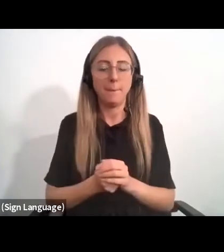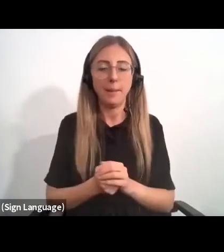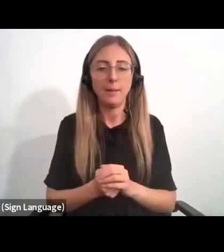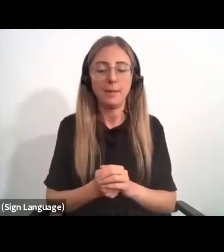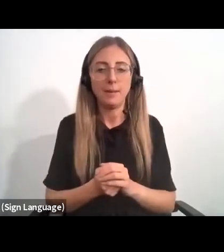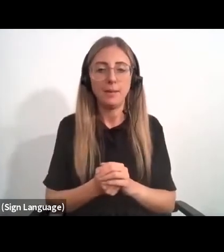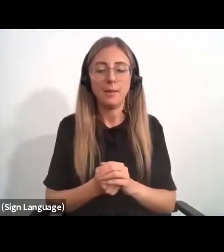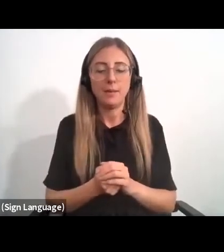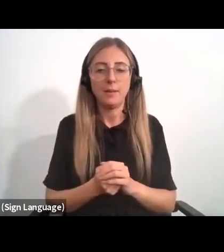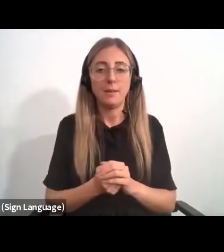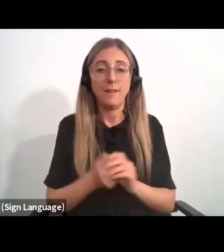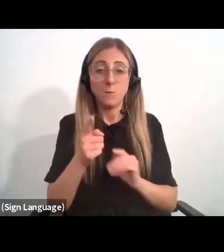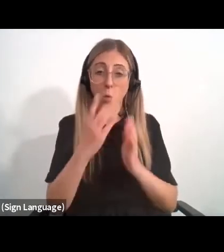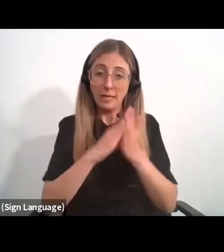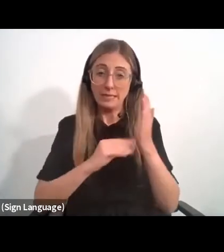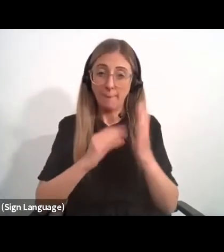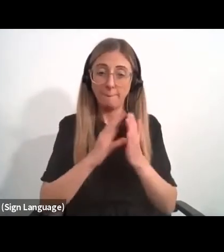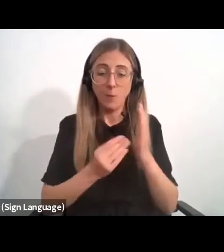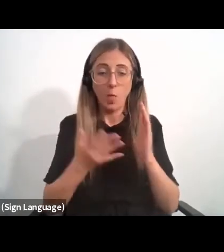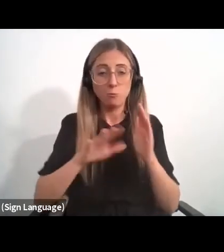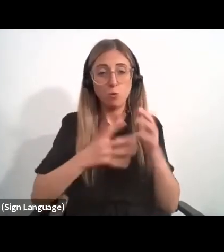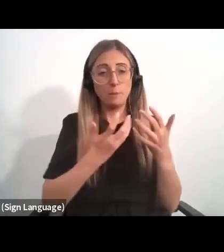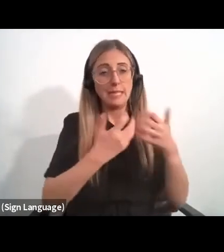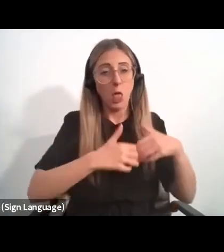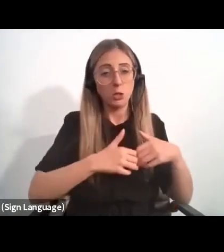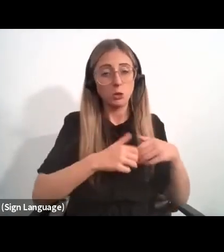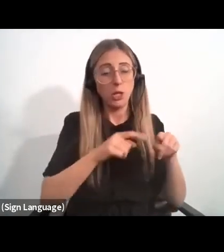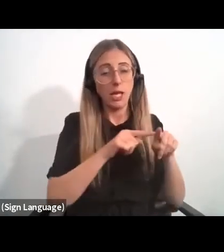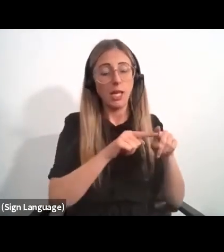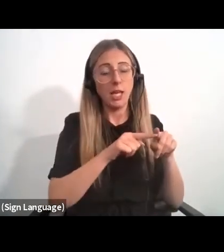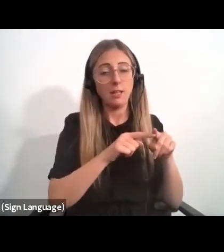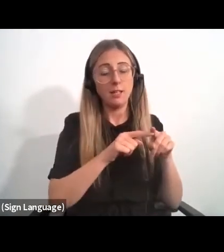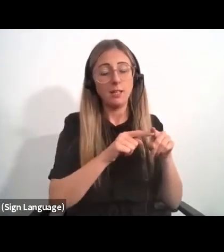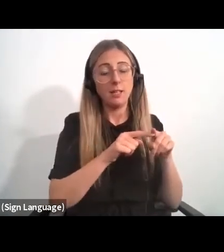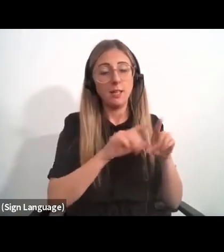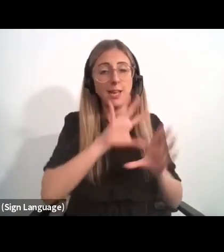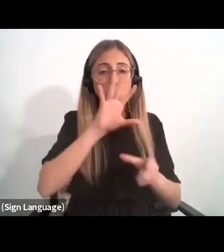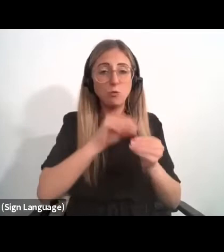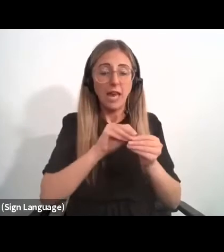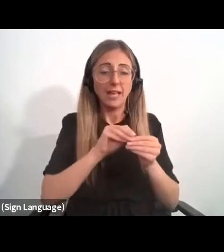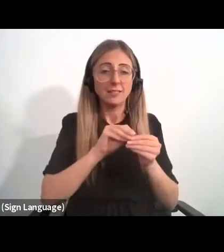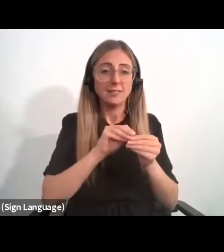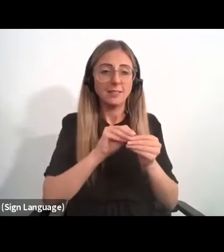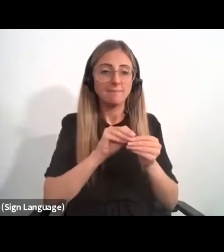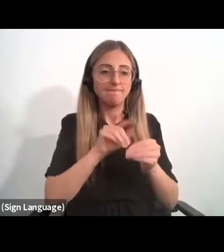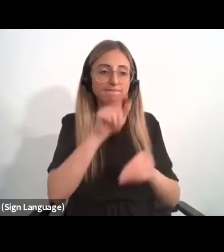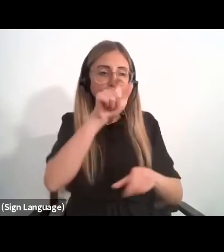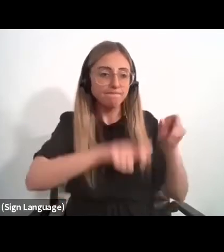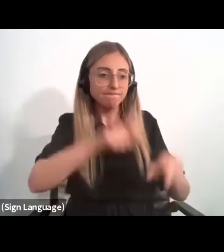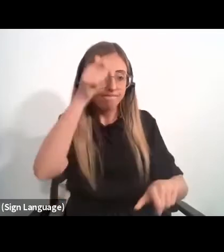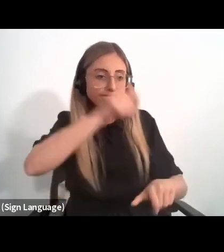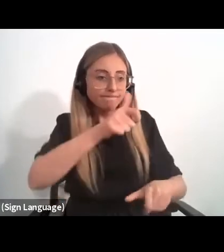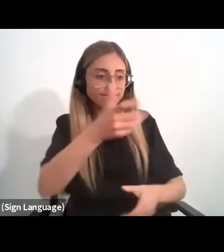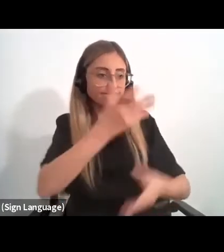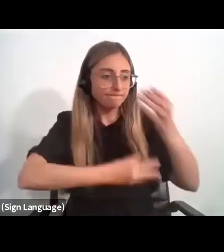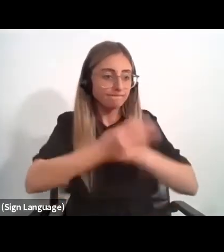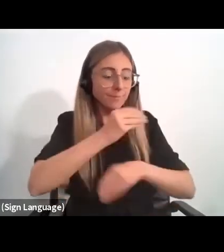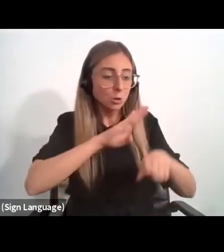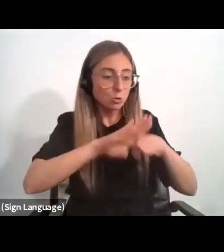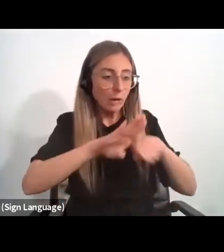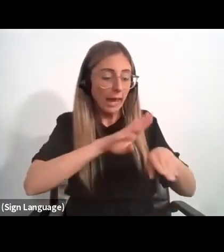emerging, for example, from technology incubators, creating techies across the continent. As a result,